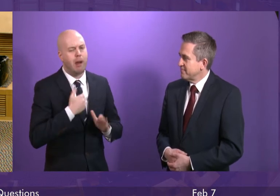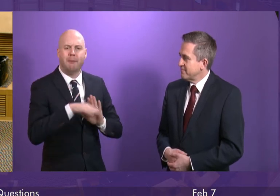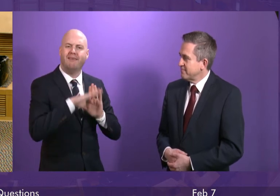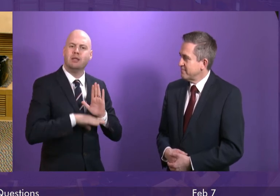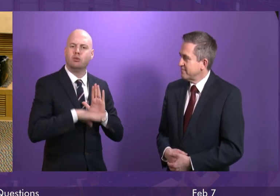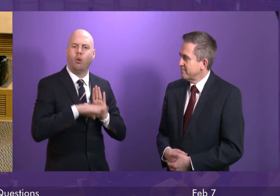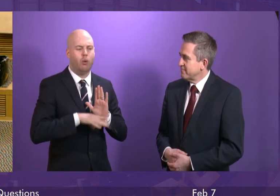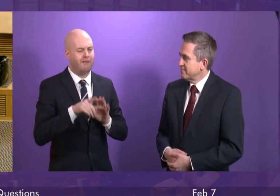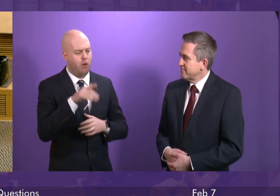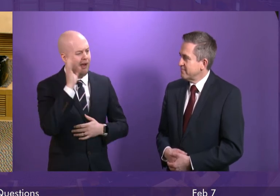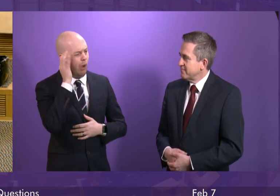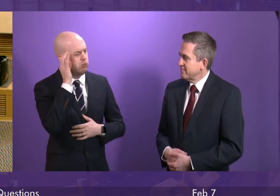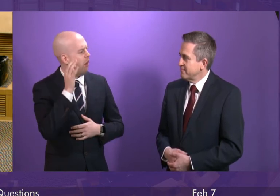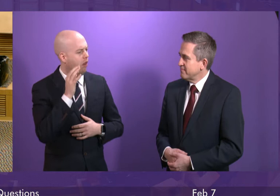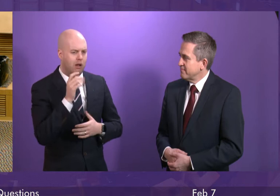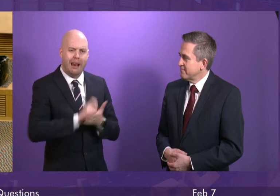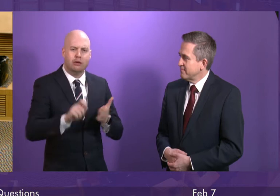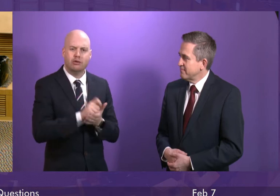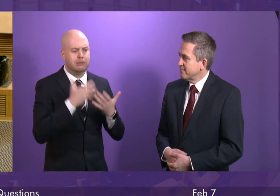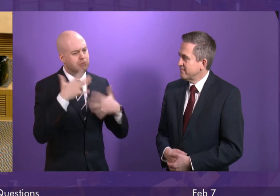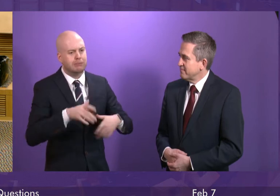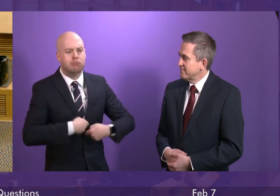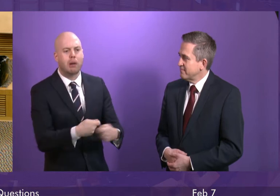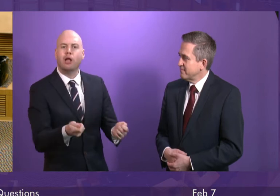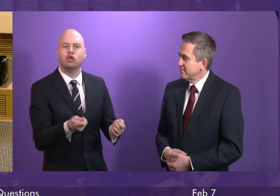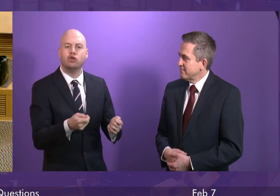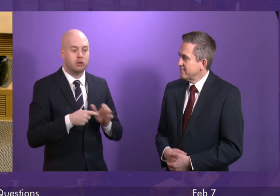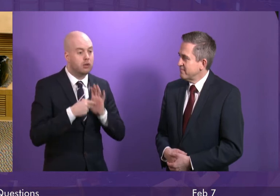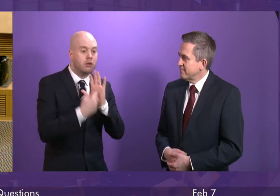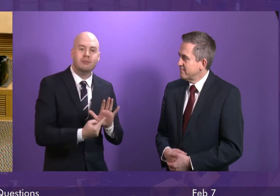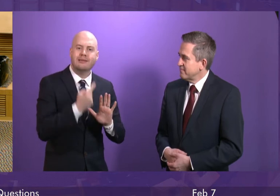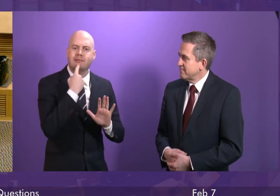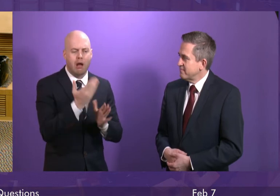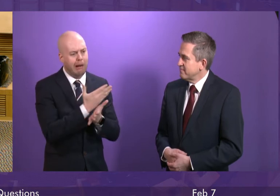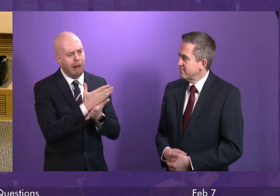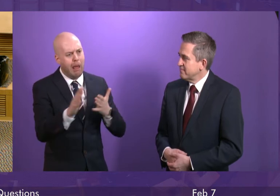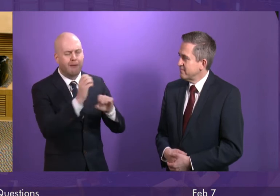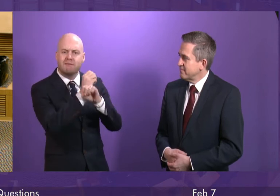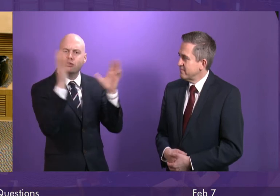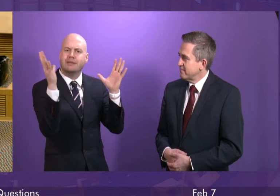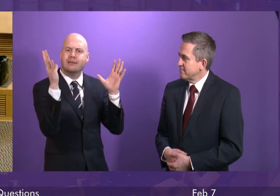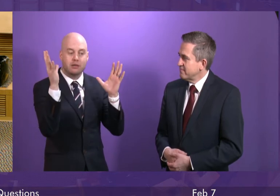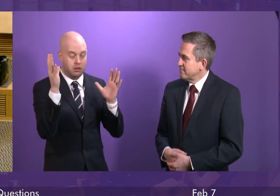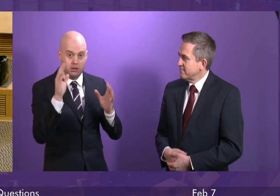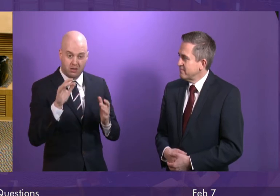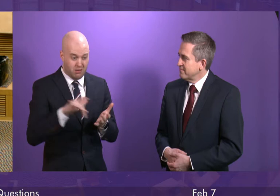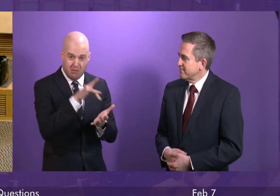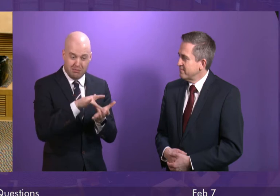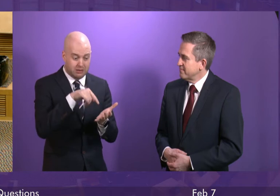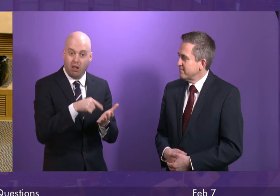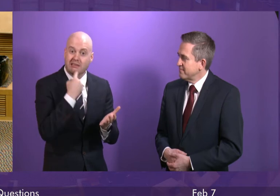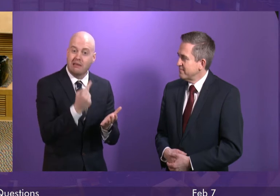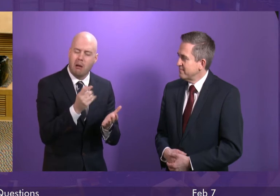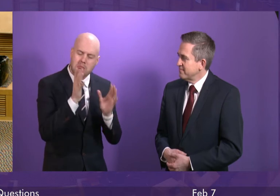elections was published a couple of weeks back. It spells out a thorough and clear vision. At its heart is a case